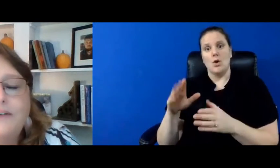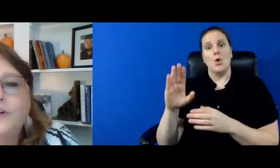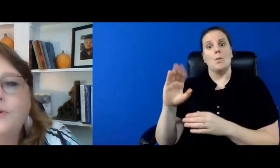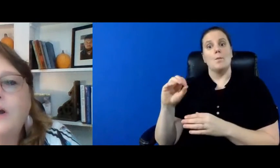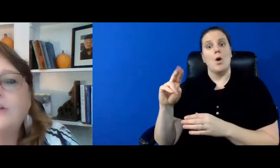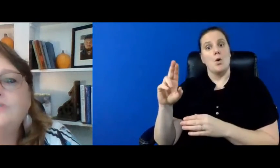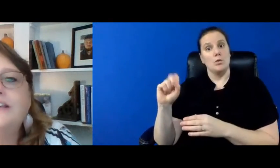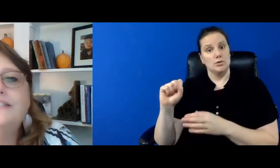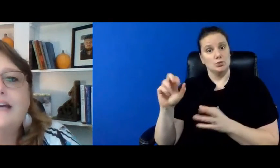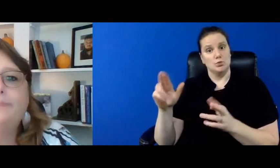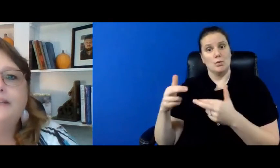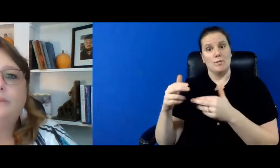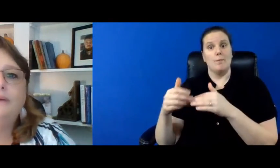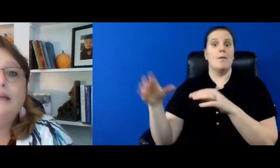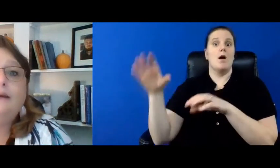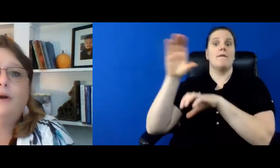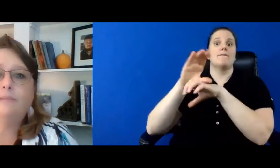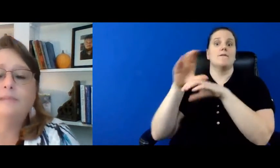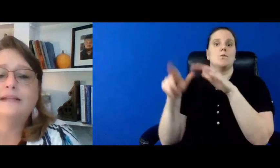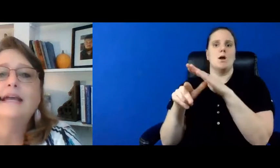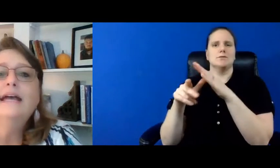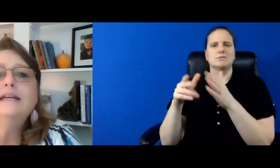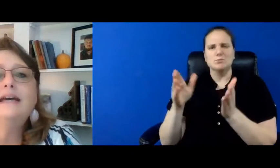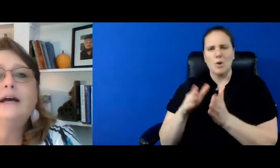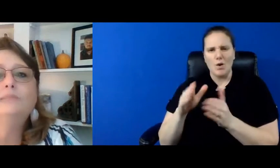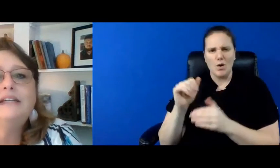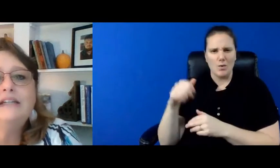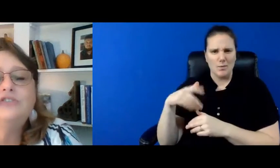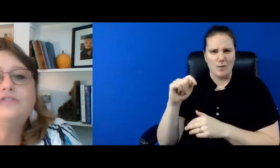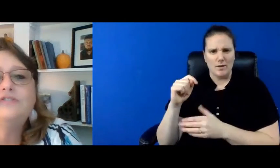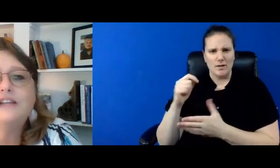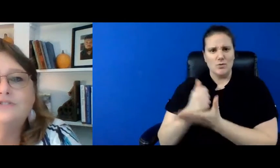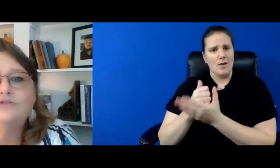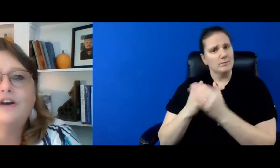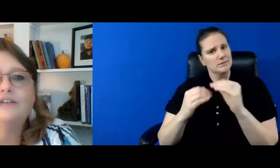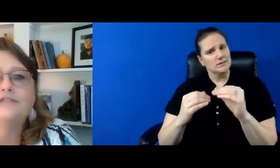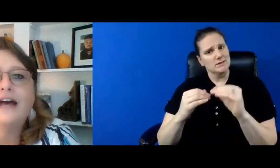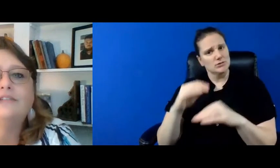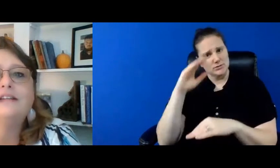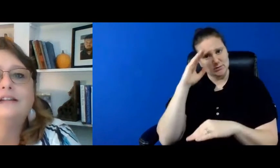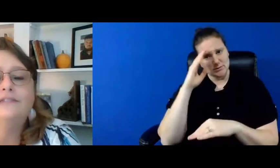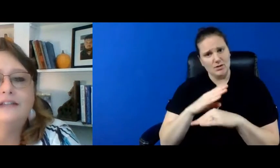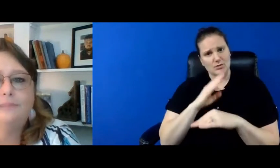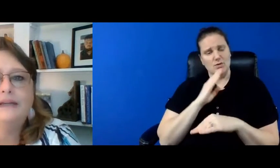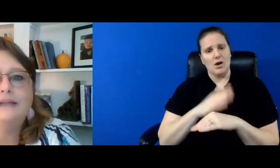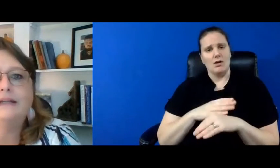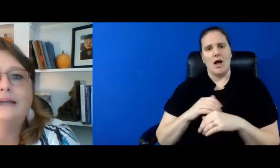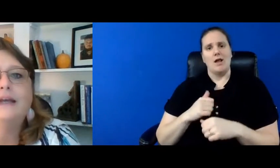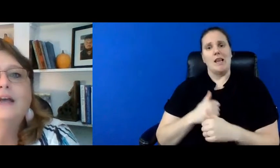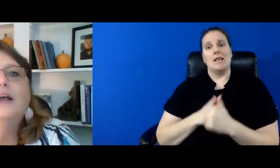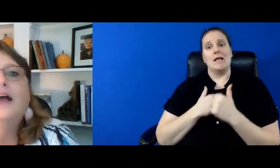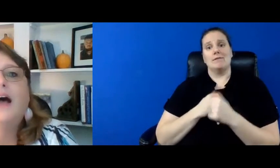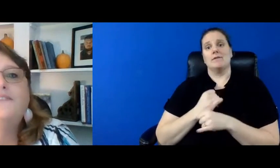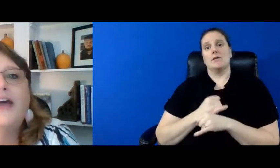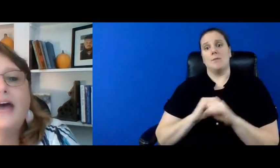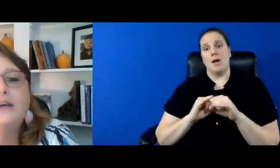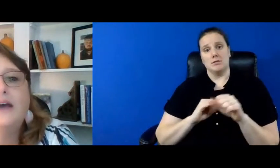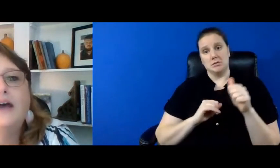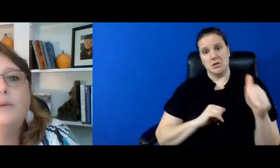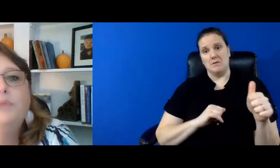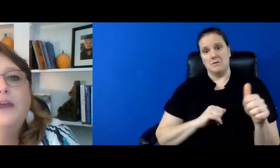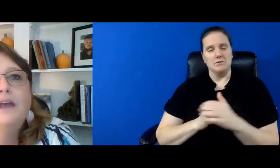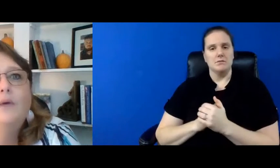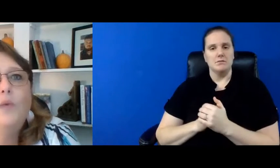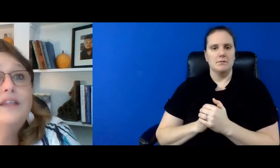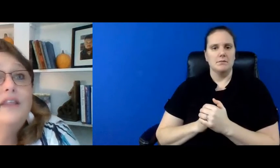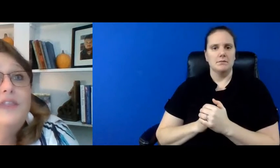room above a garage they've set up little mini apartments to help teach their sons or daughters how to live independently i've had